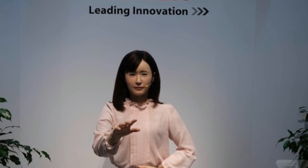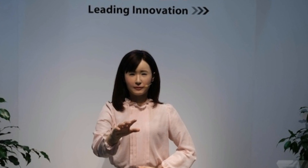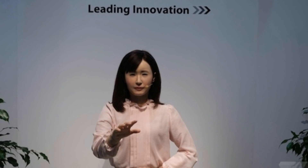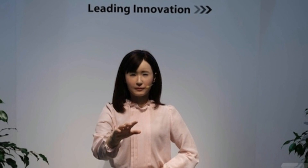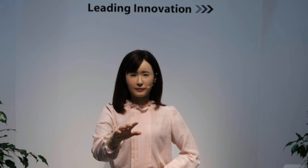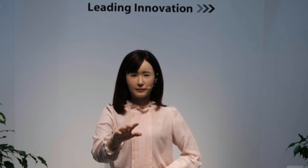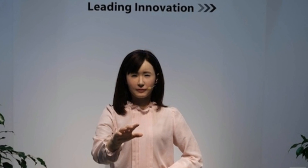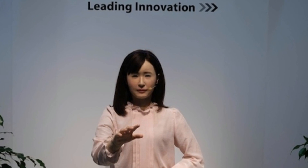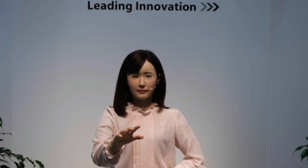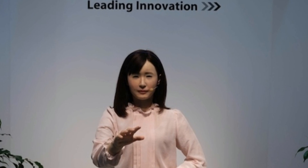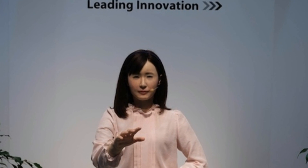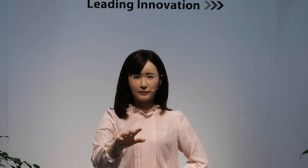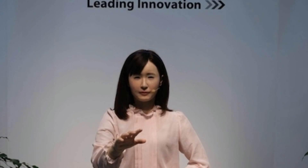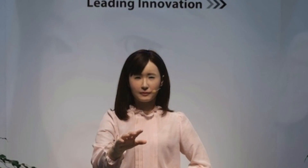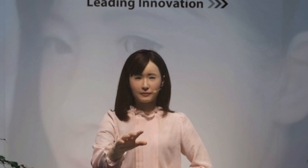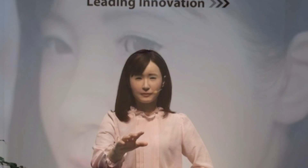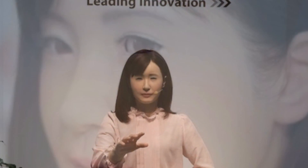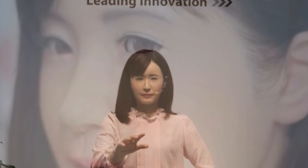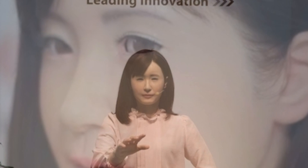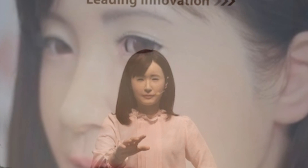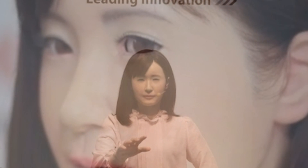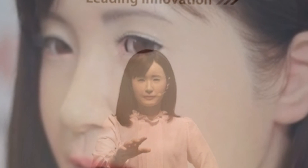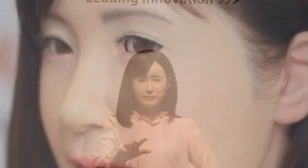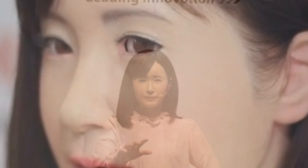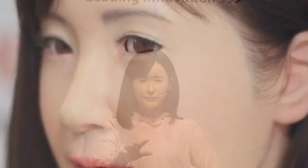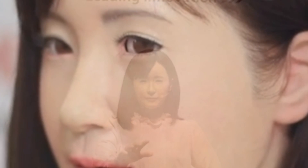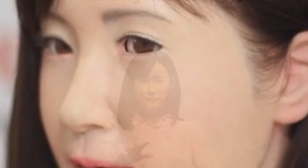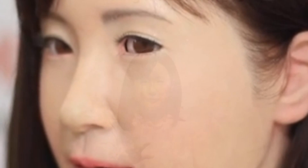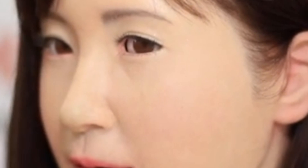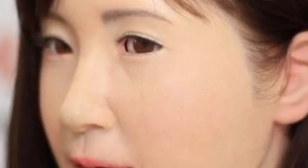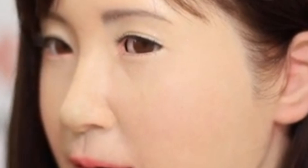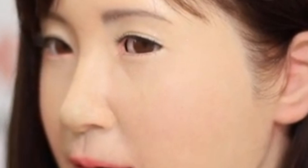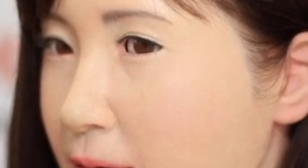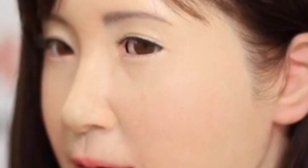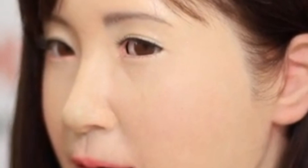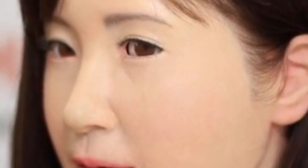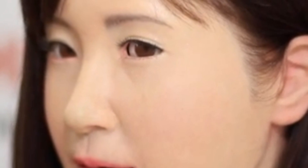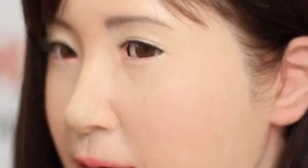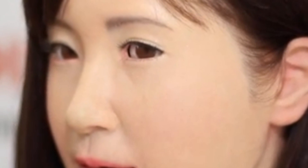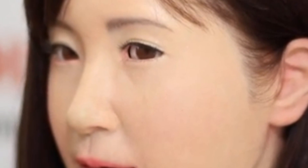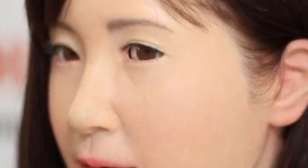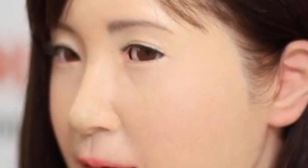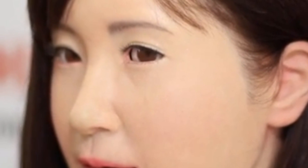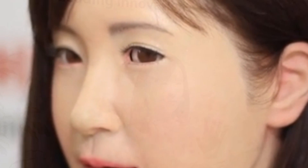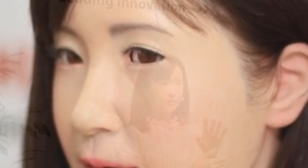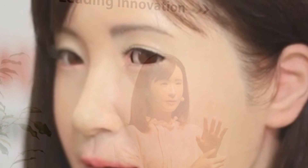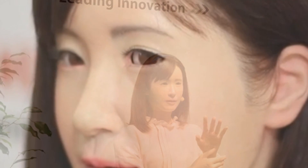communicate using sign language. The communication android, as Toshiva is calling its creation,